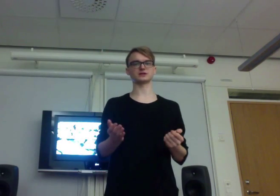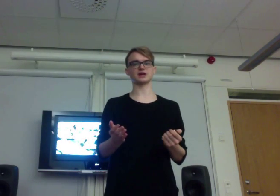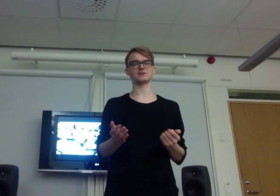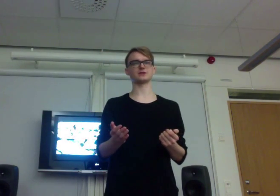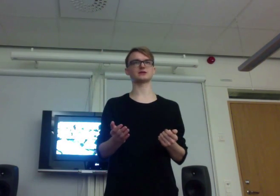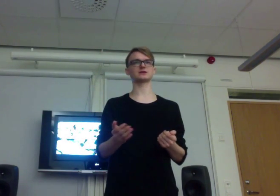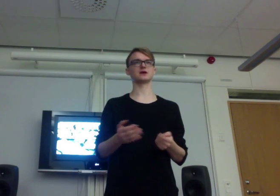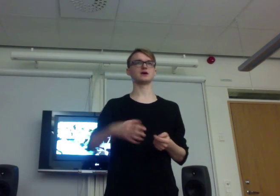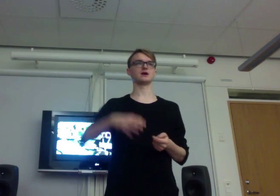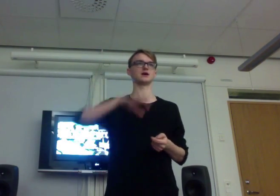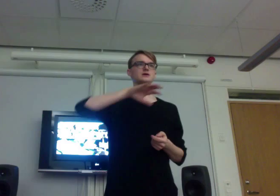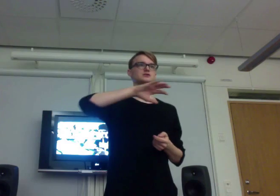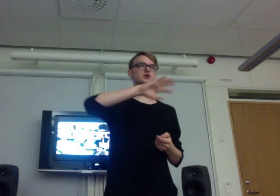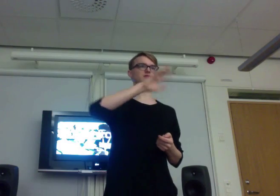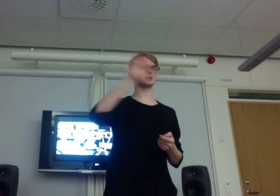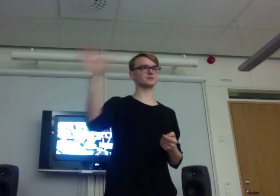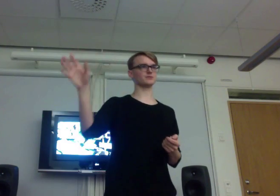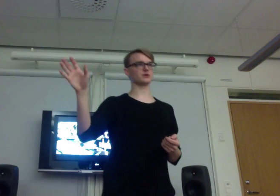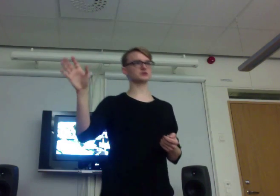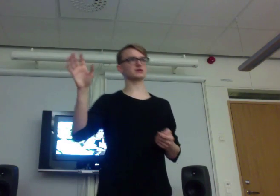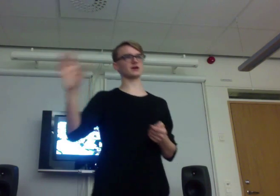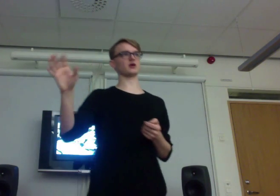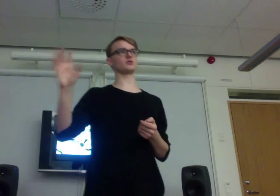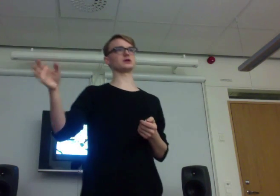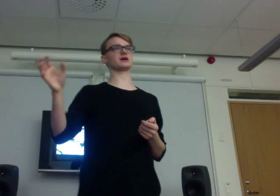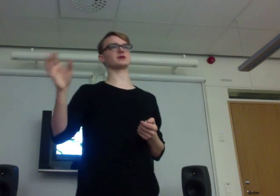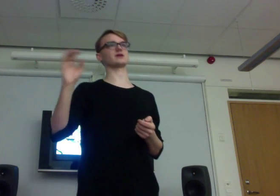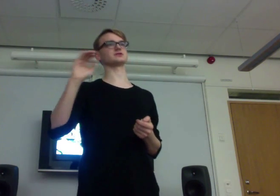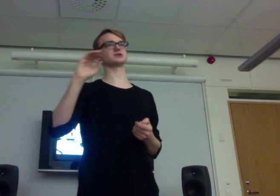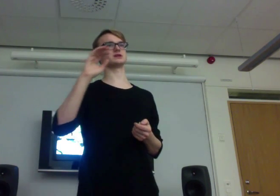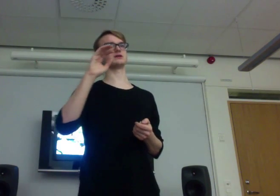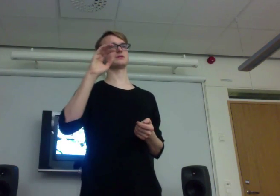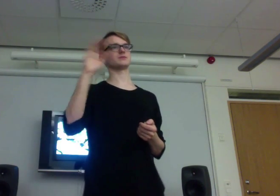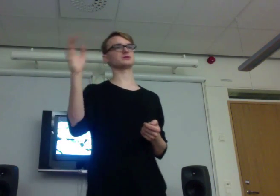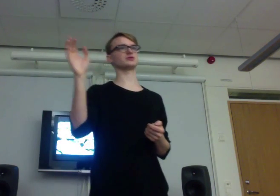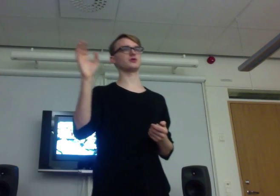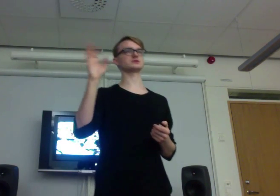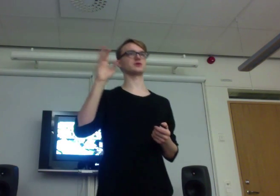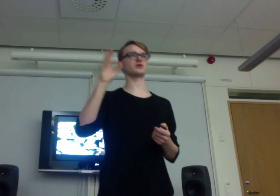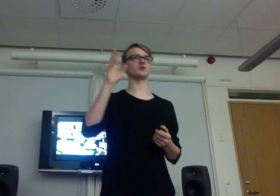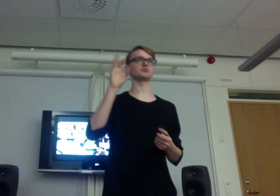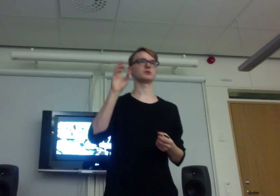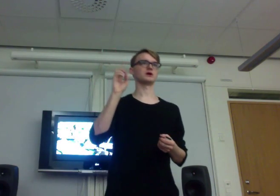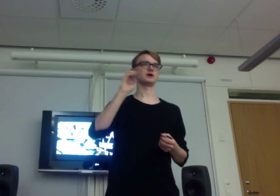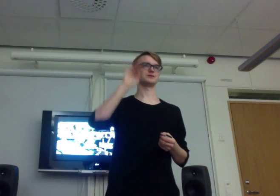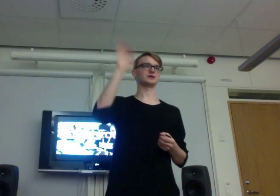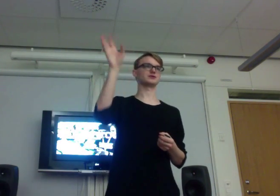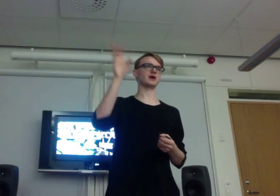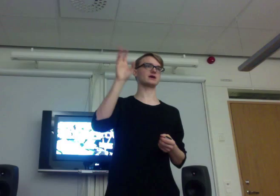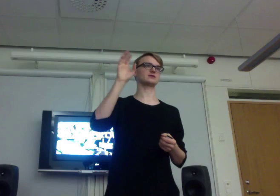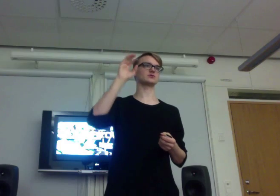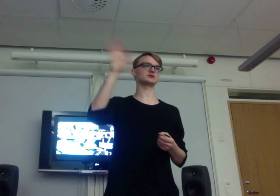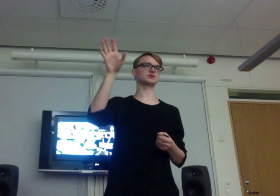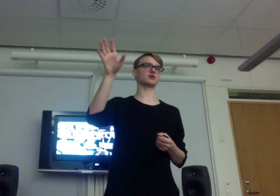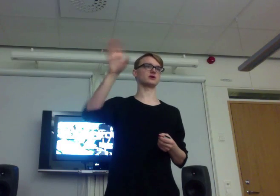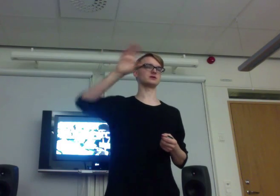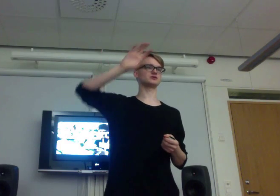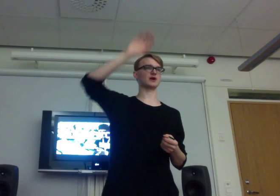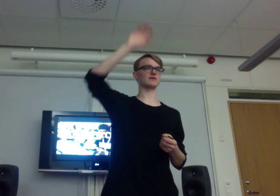game that started much like, only like an ARG, but you could also interact with the story. They traveled